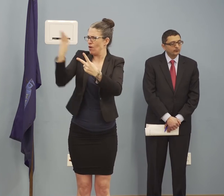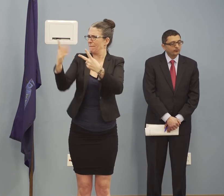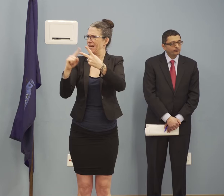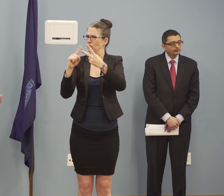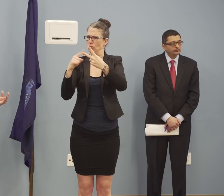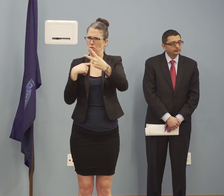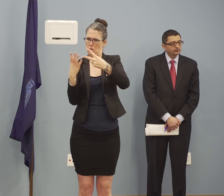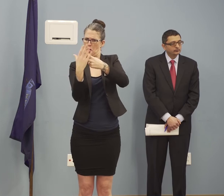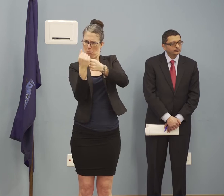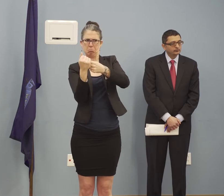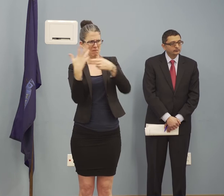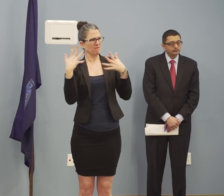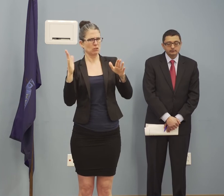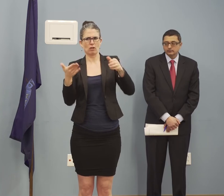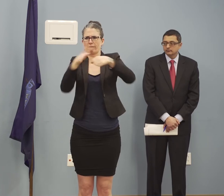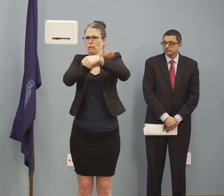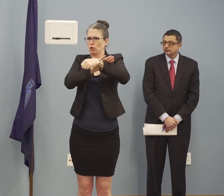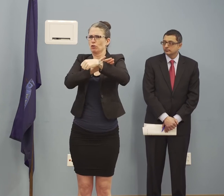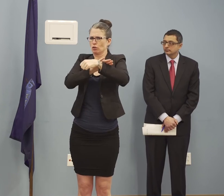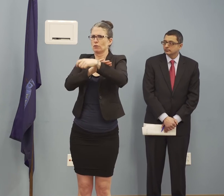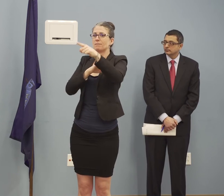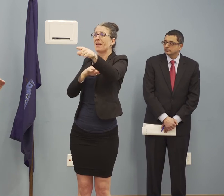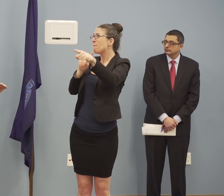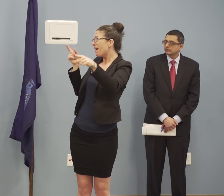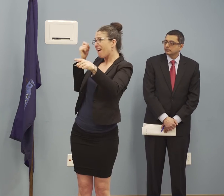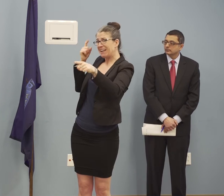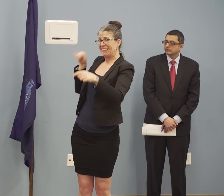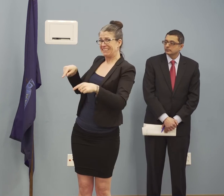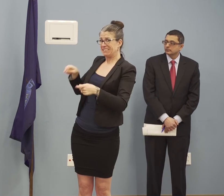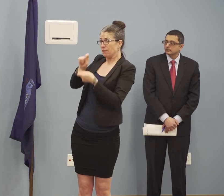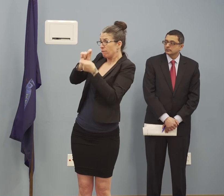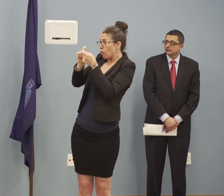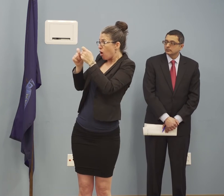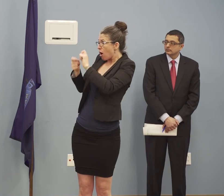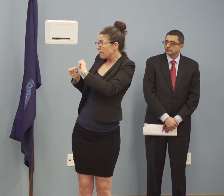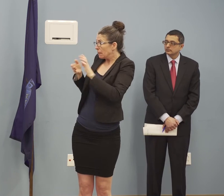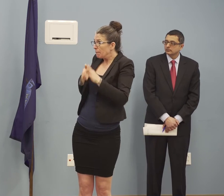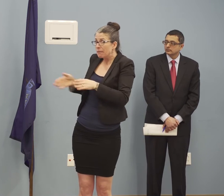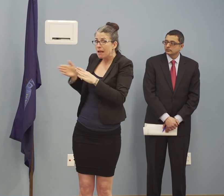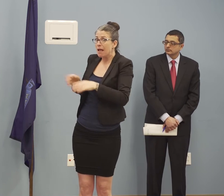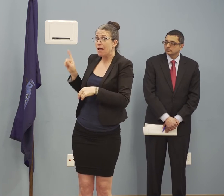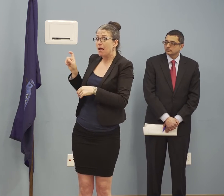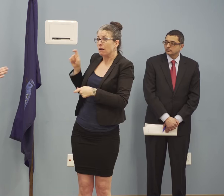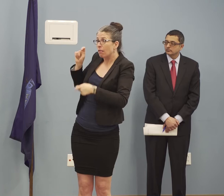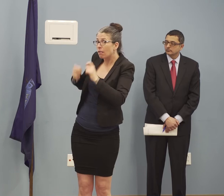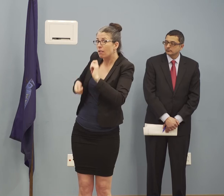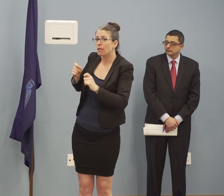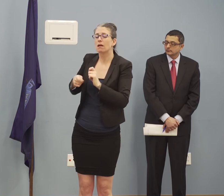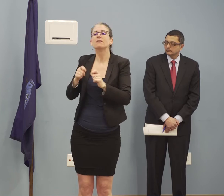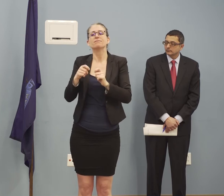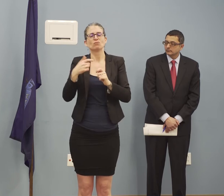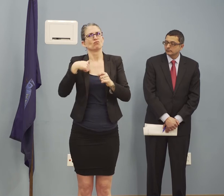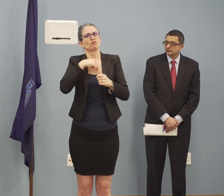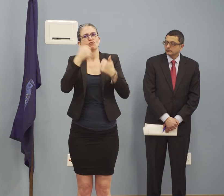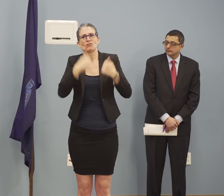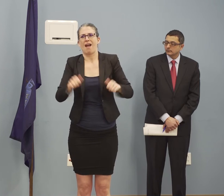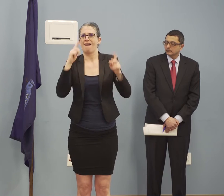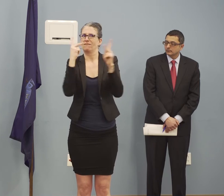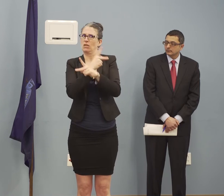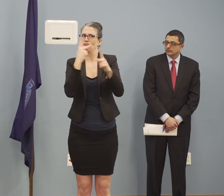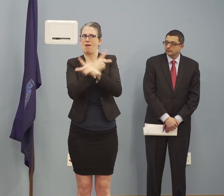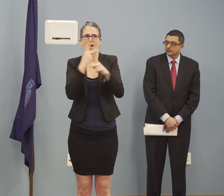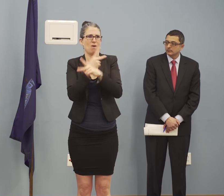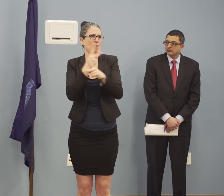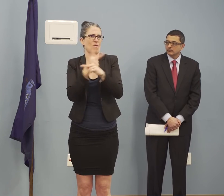We're responding to the figures every day and trying to be ahead of the puck, as they say, as Wayne Gretzky says. Not focusing